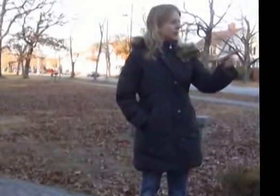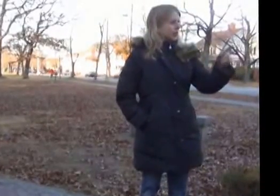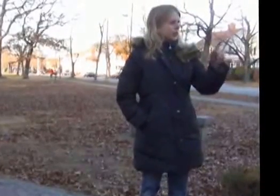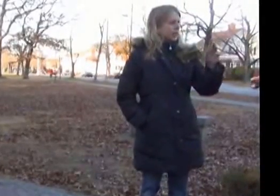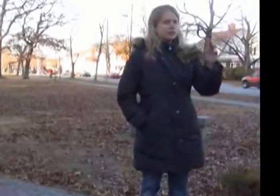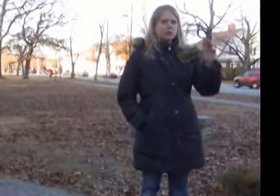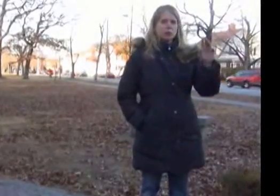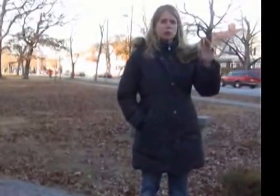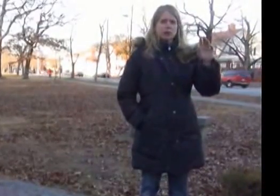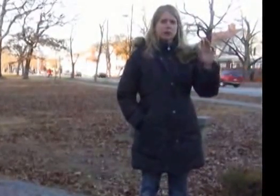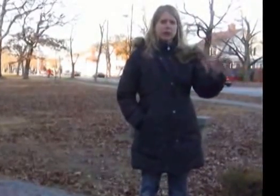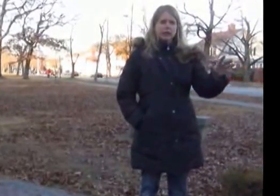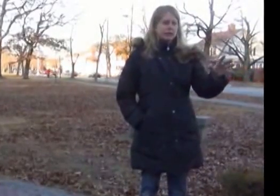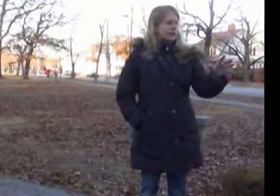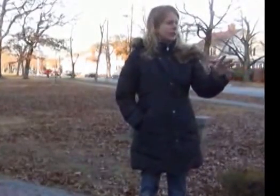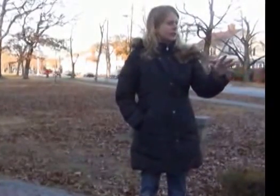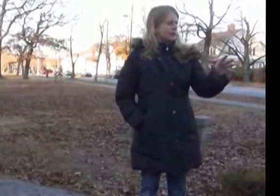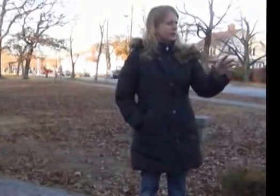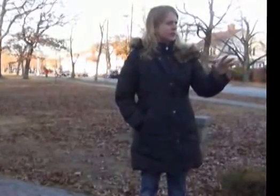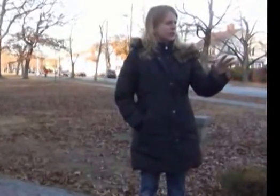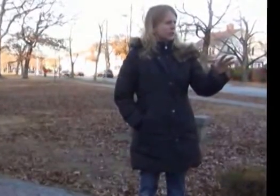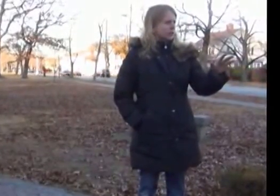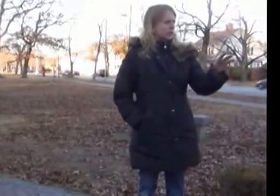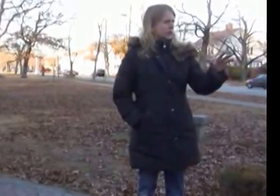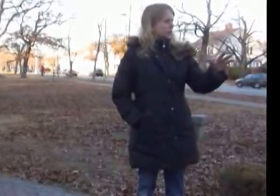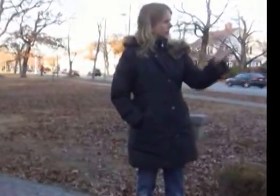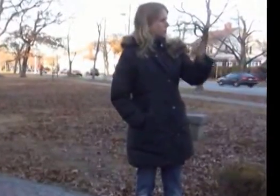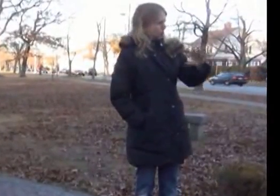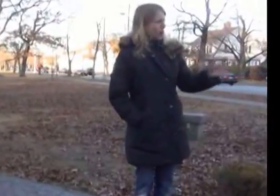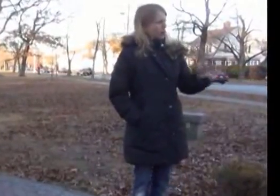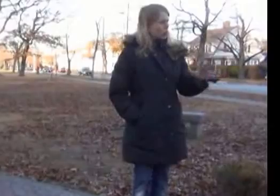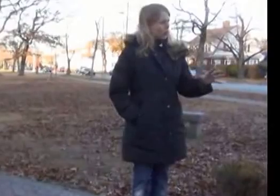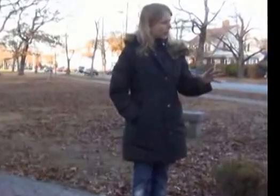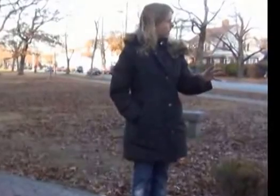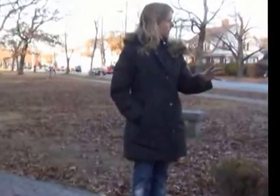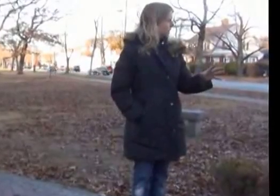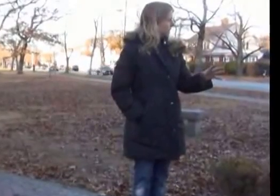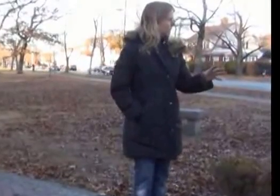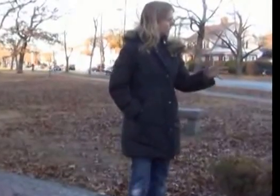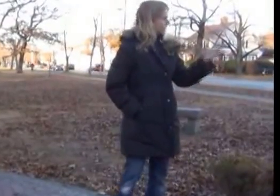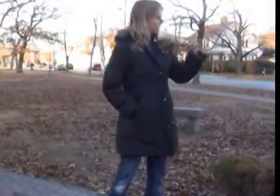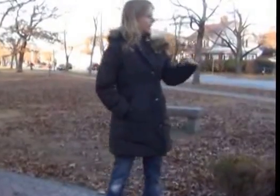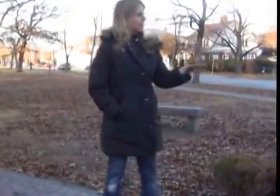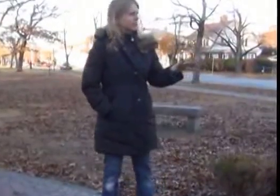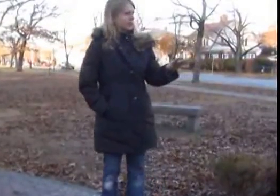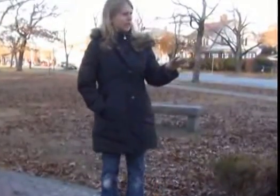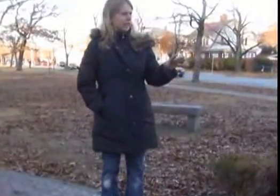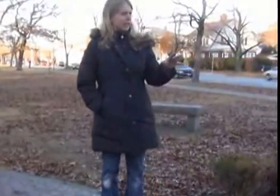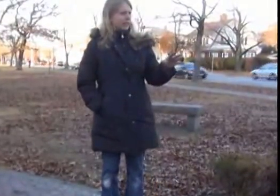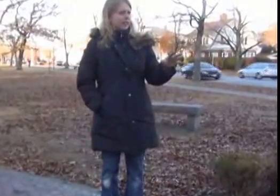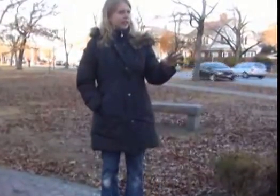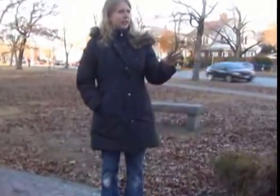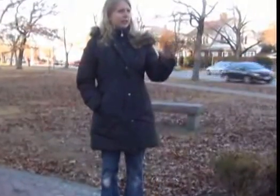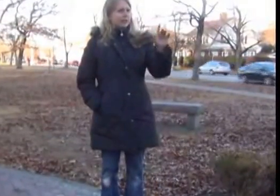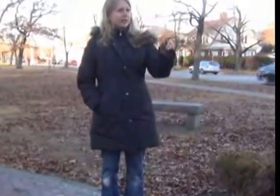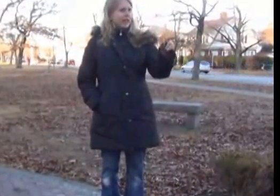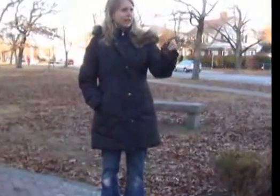I thought, that is the most amazing priority. Because at the end of the day, was not